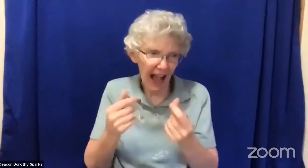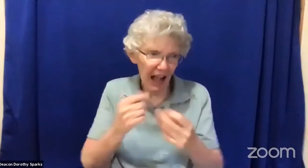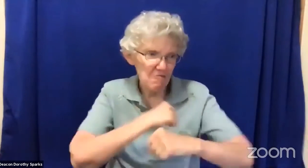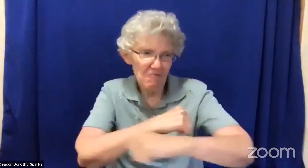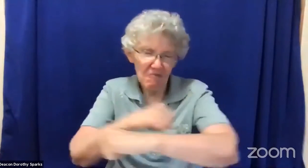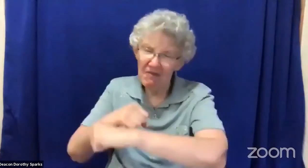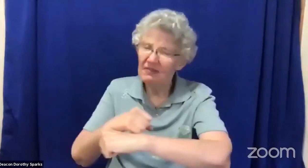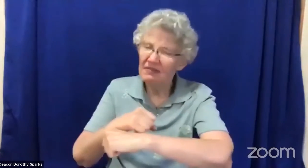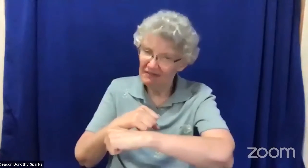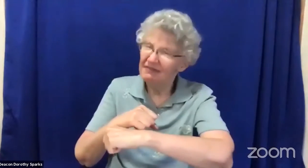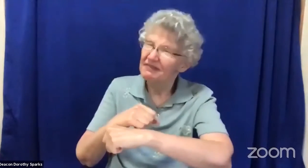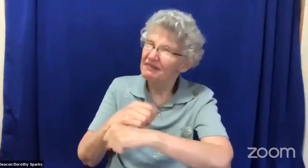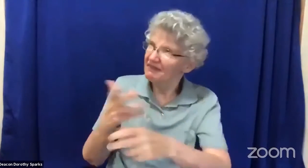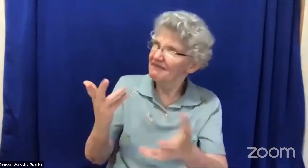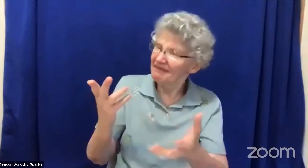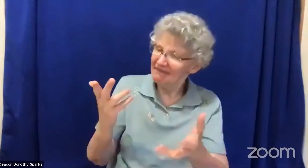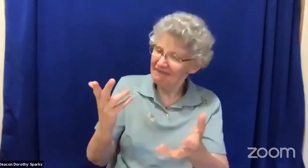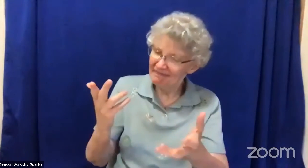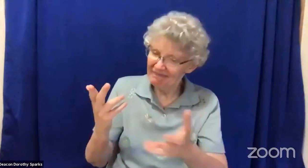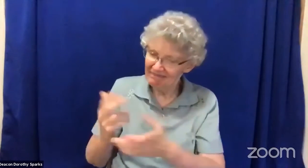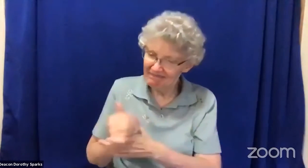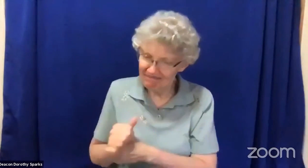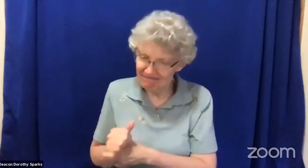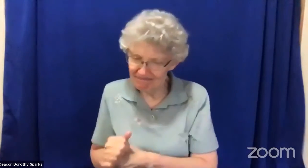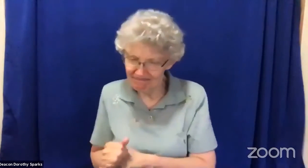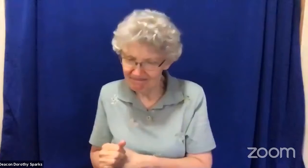but his entire family and all his property